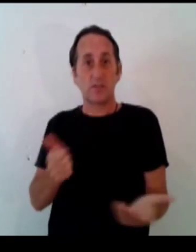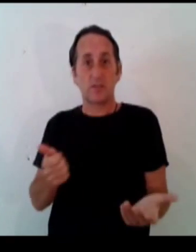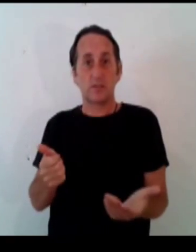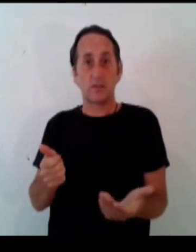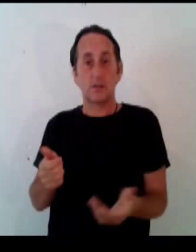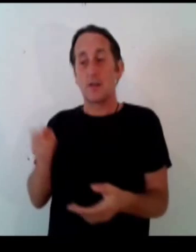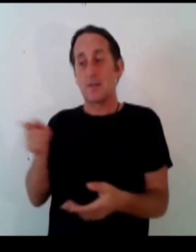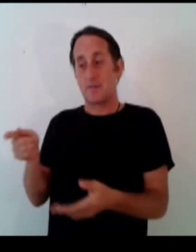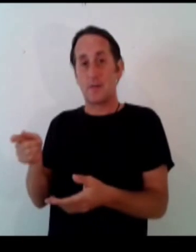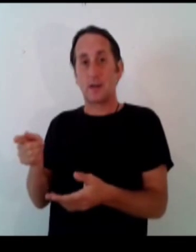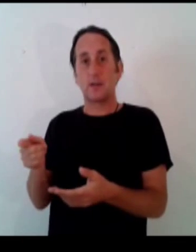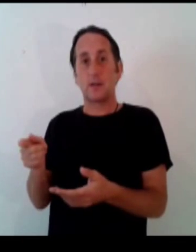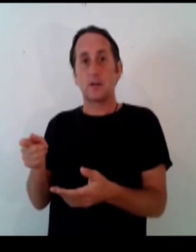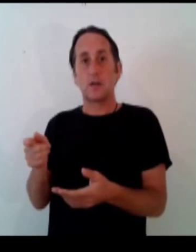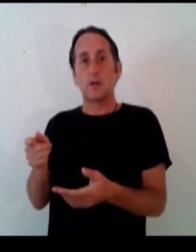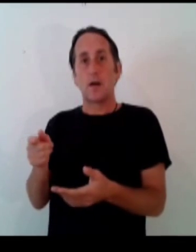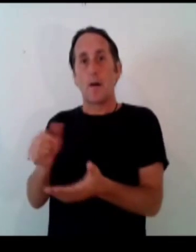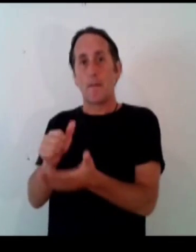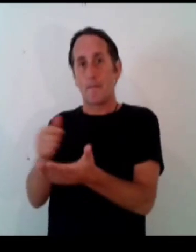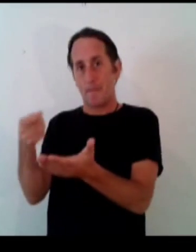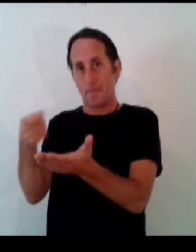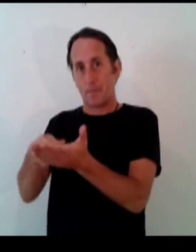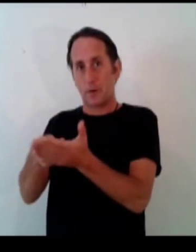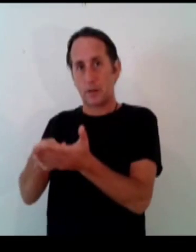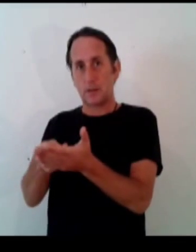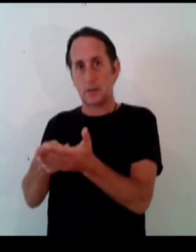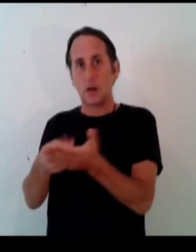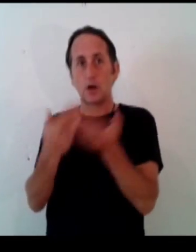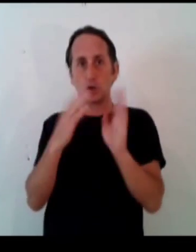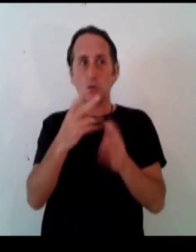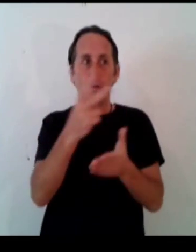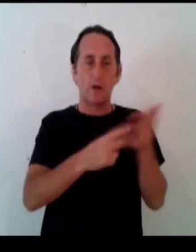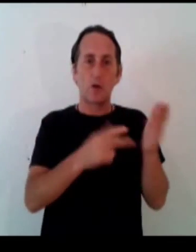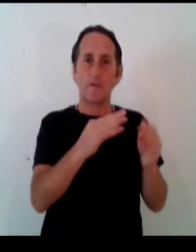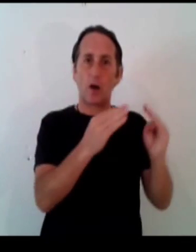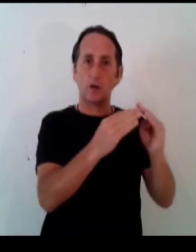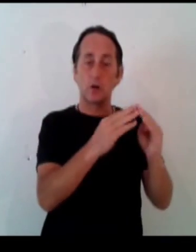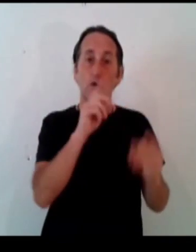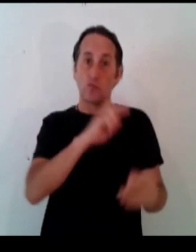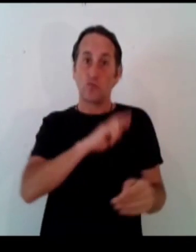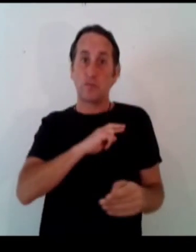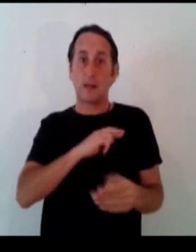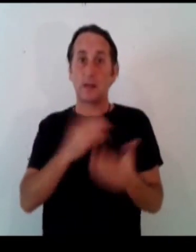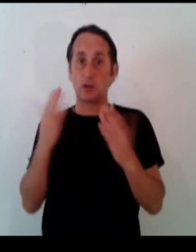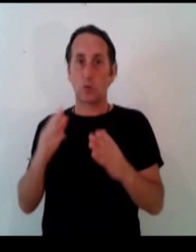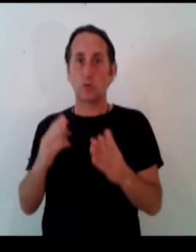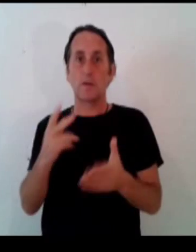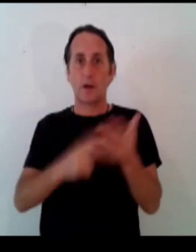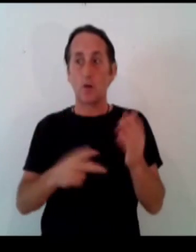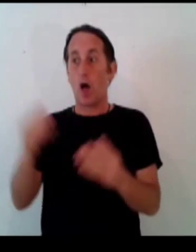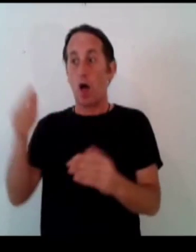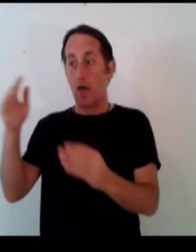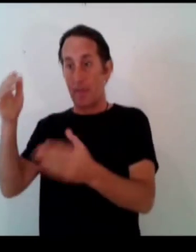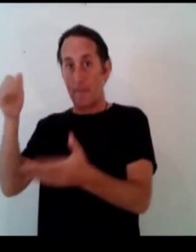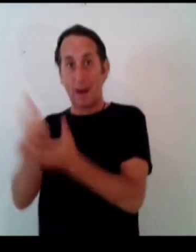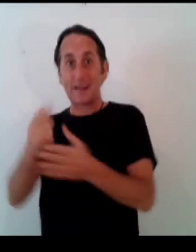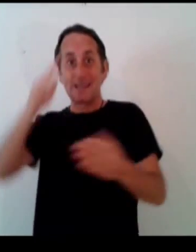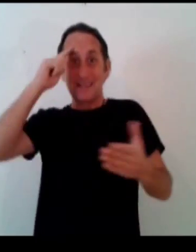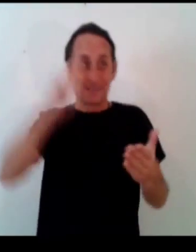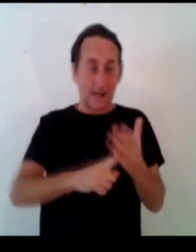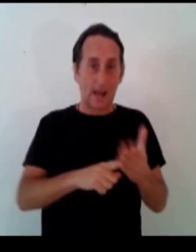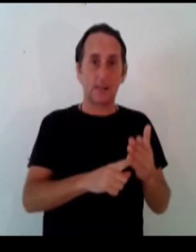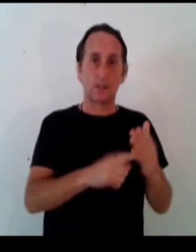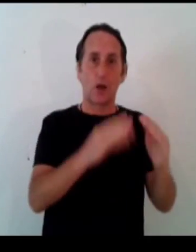holds it reflects reflects the value of the house or it actually reflects the value that the bank